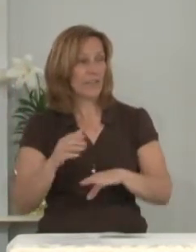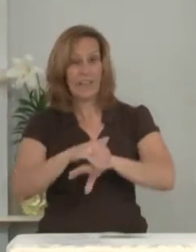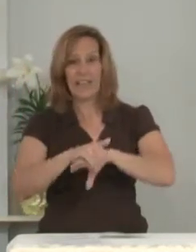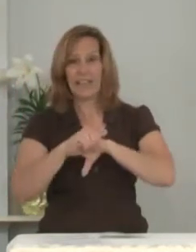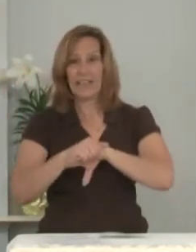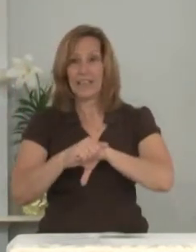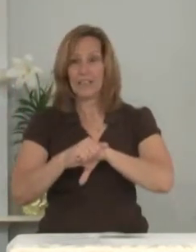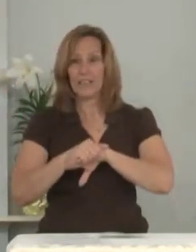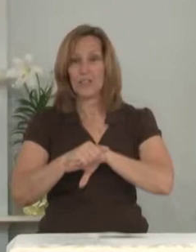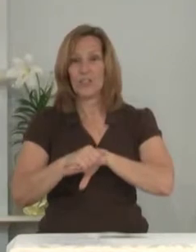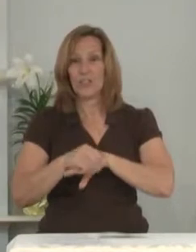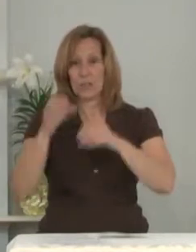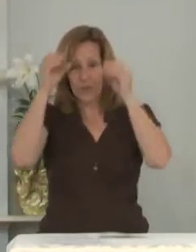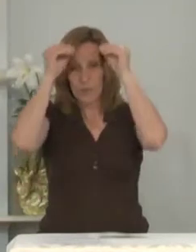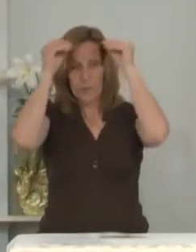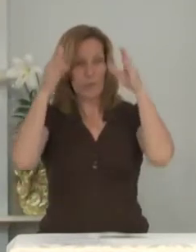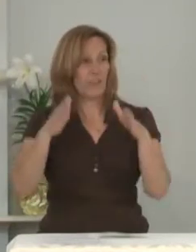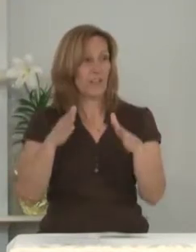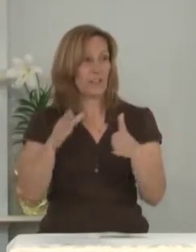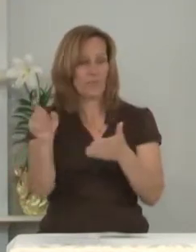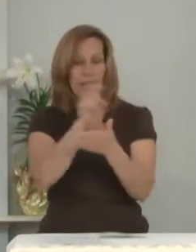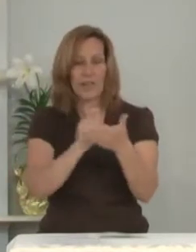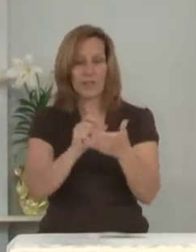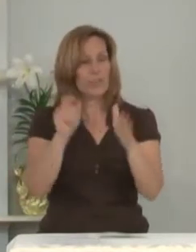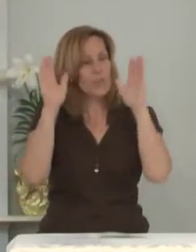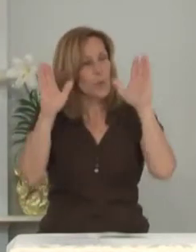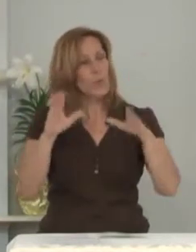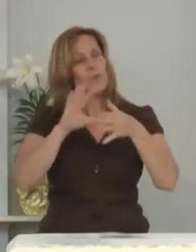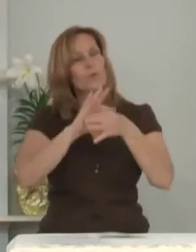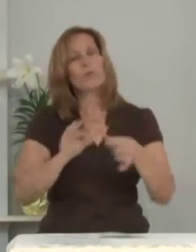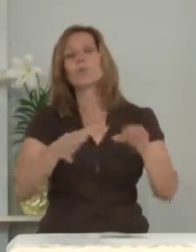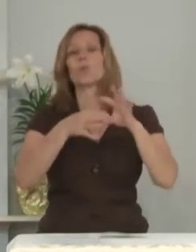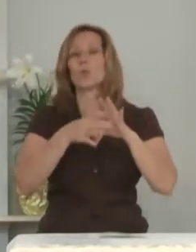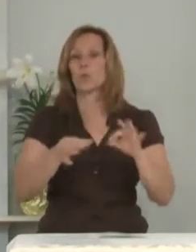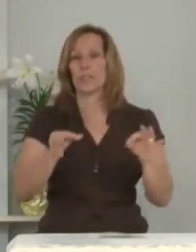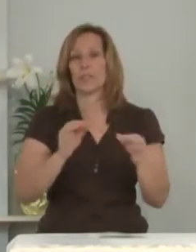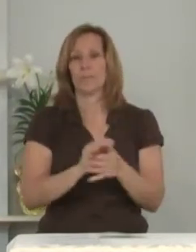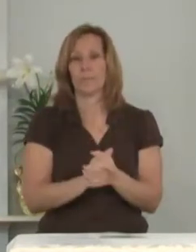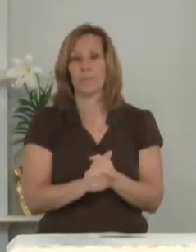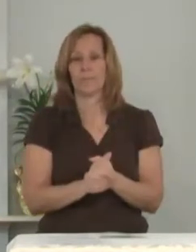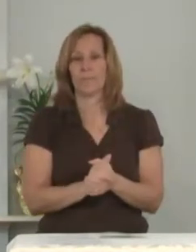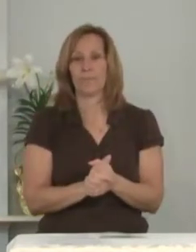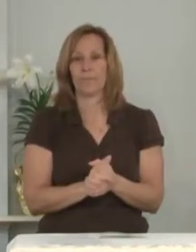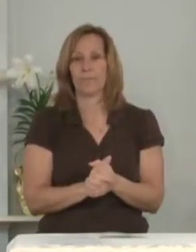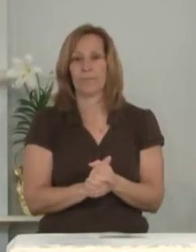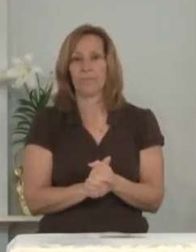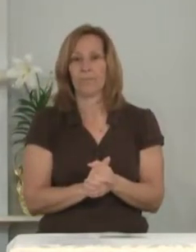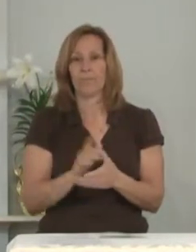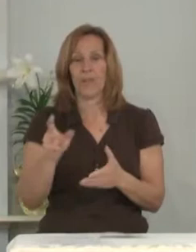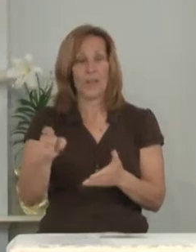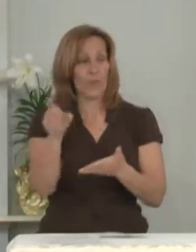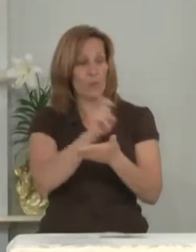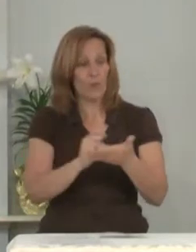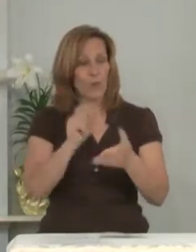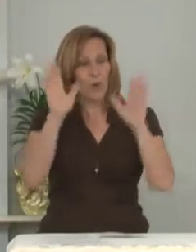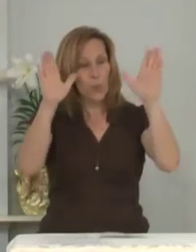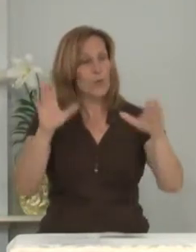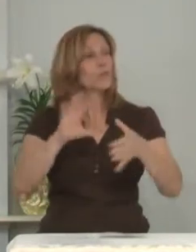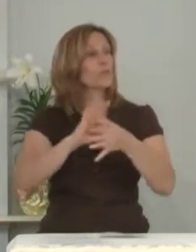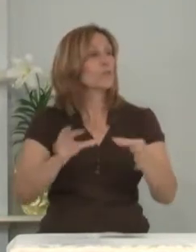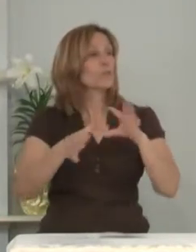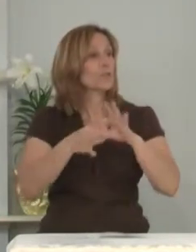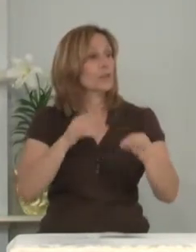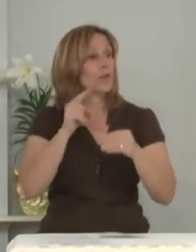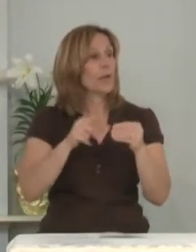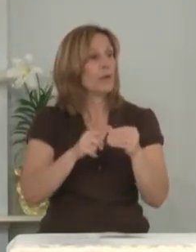English professor, and he writes wonderful stories. He wrote a wonderful story